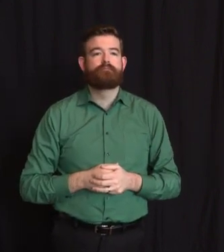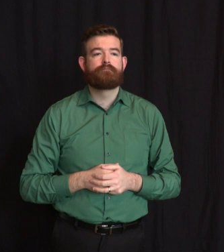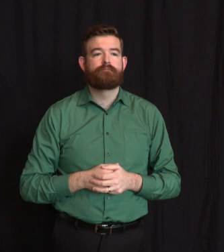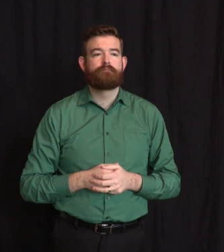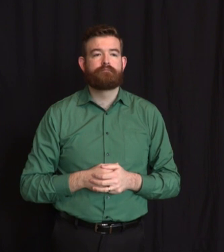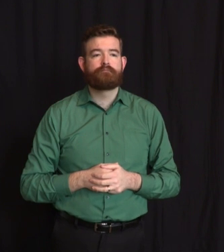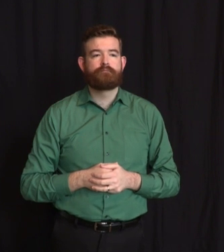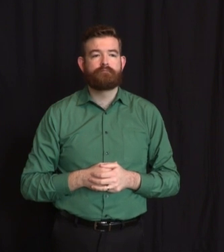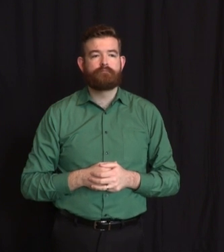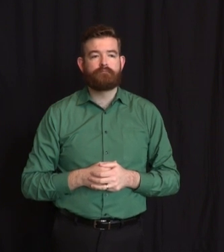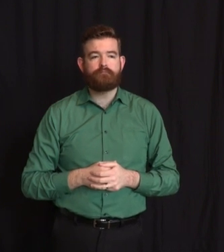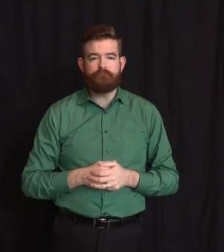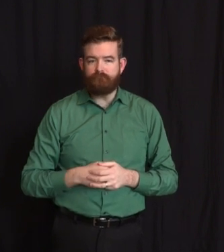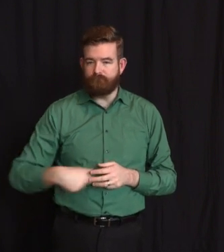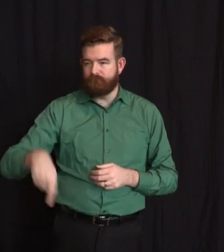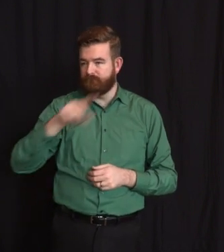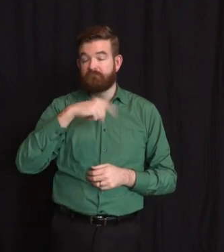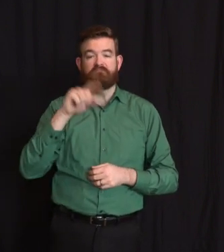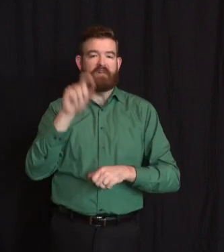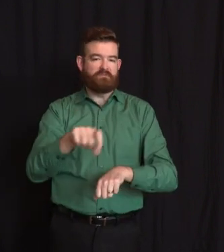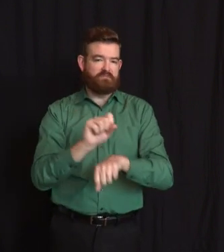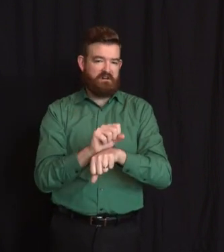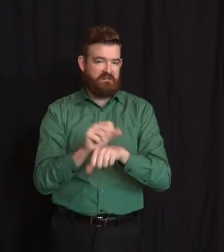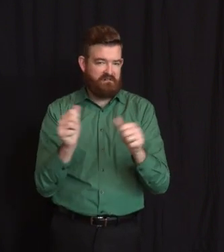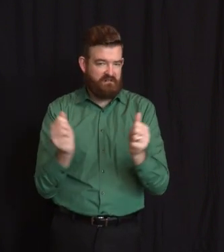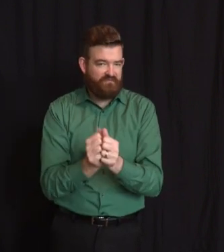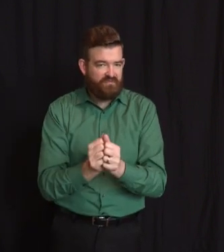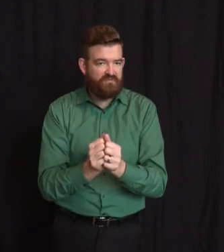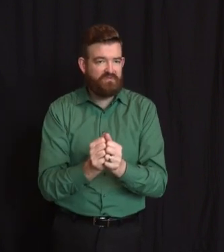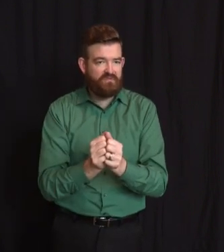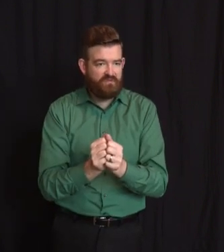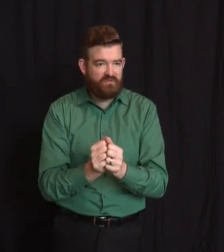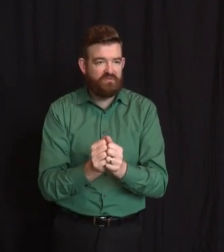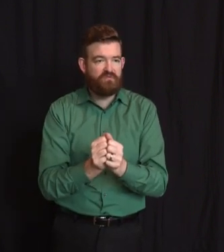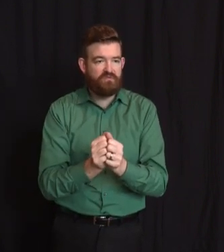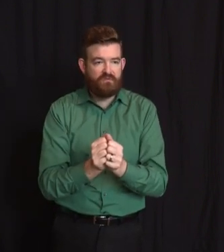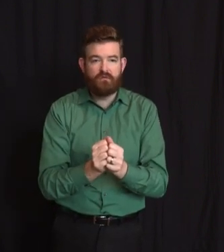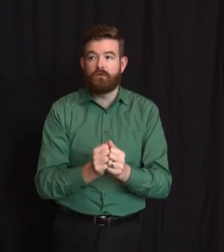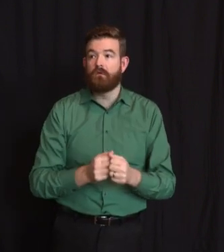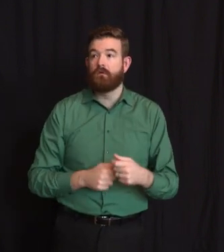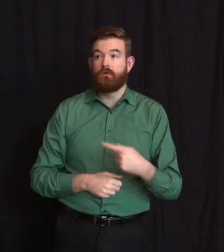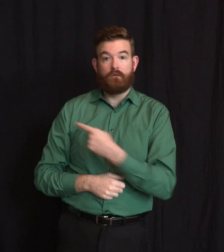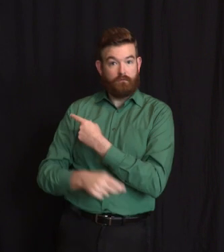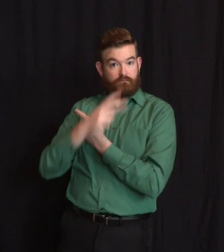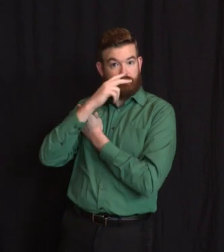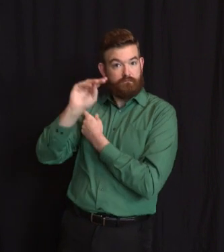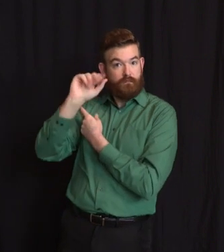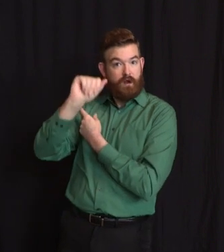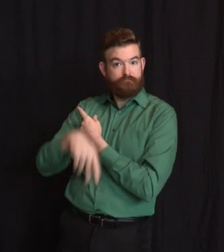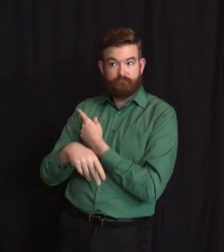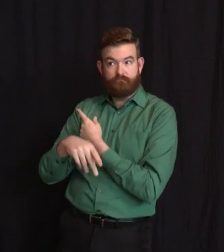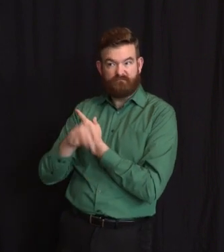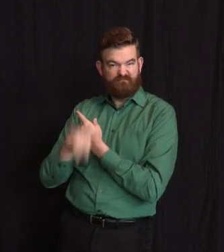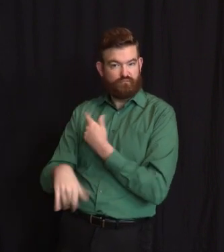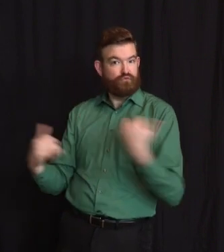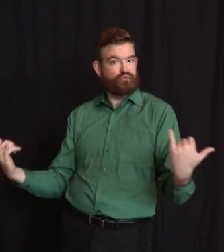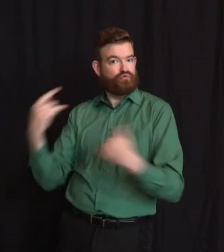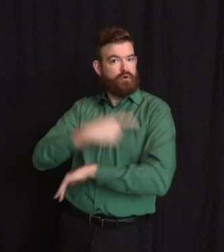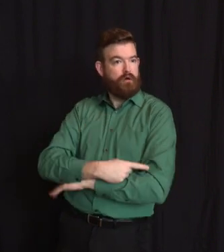Every day I share this map, Mahan, let's get it up there, which shows how far we've come in slowing the spread of COVID-19.